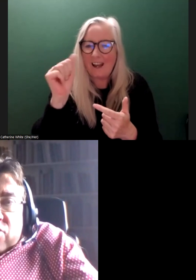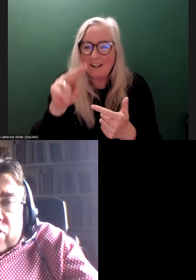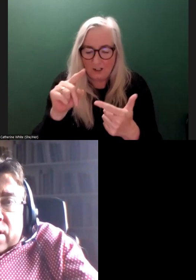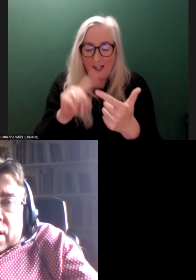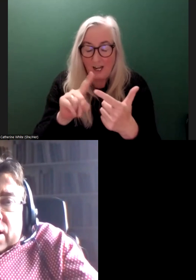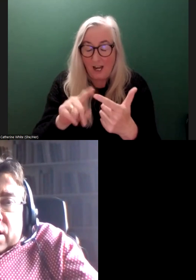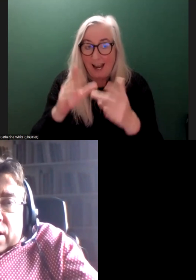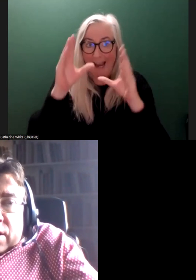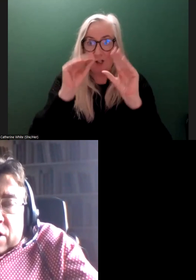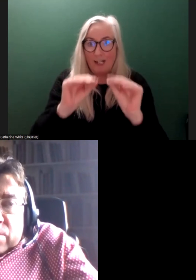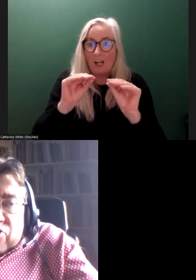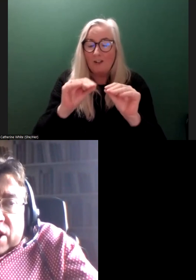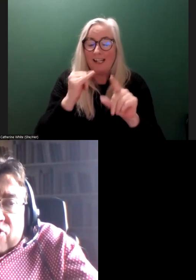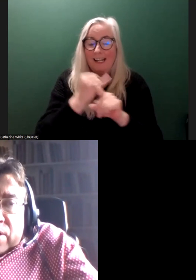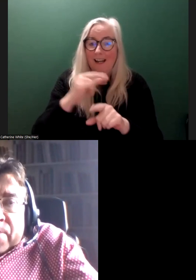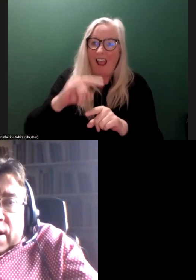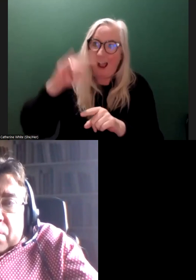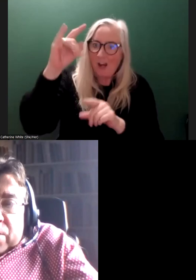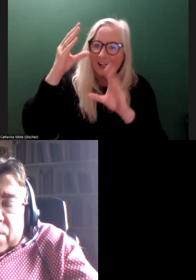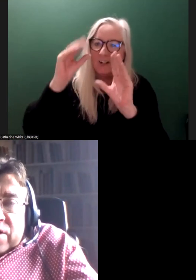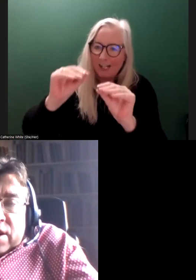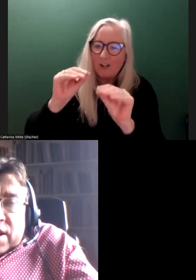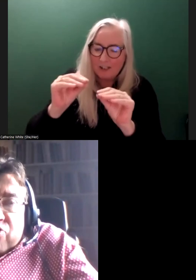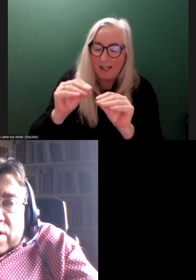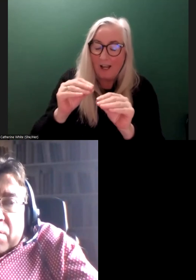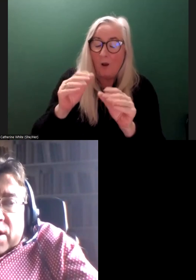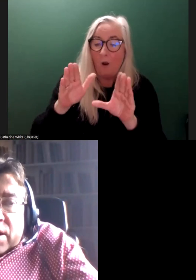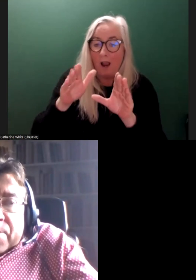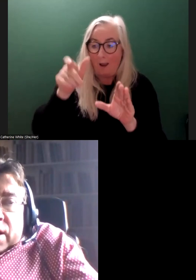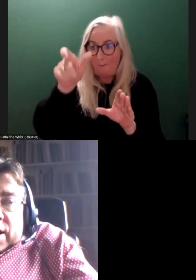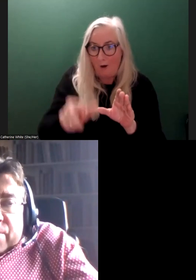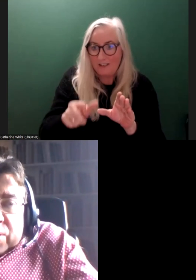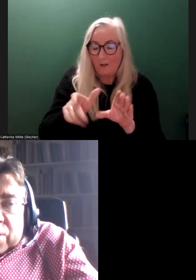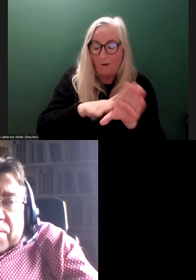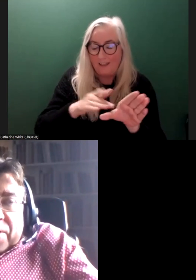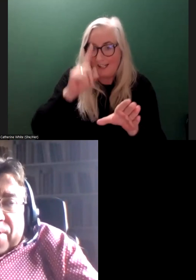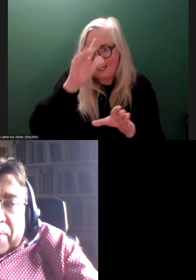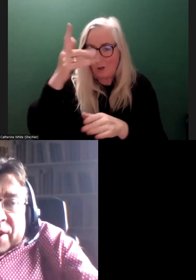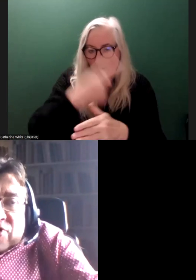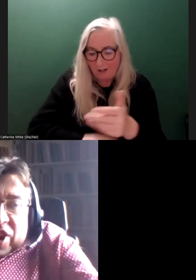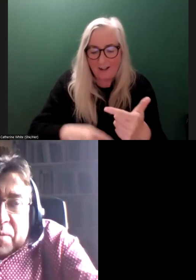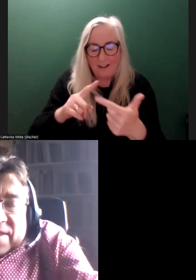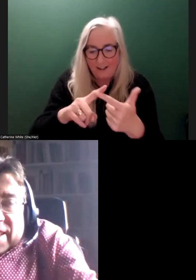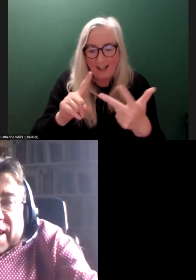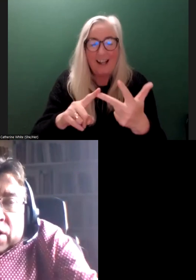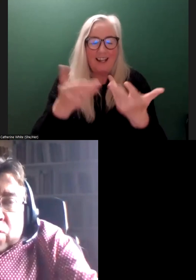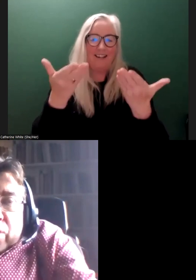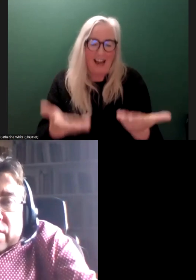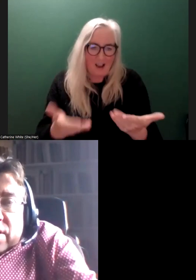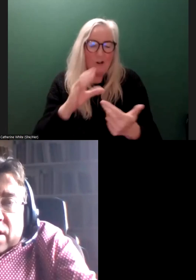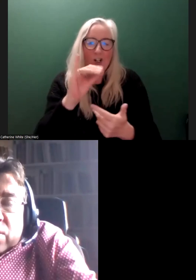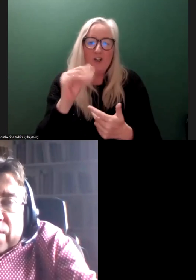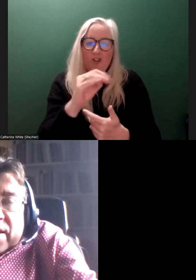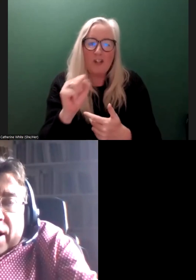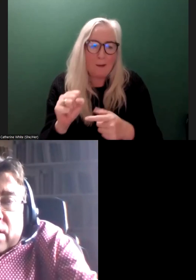education and higher education as a person with an intellectual disability. And, of course, we've heard from James today, who